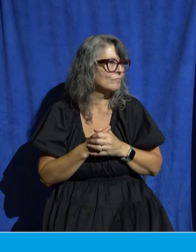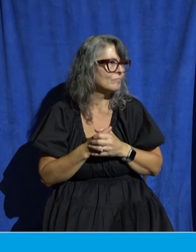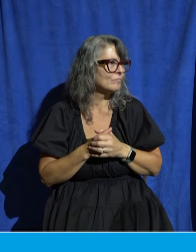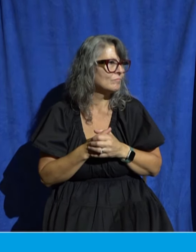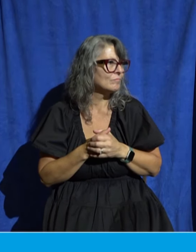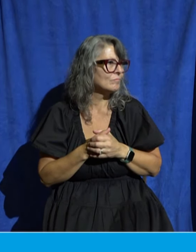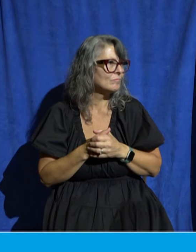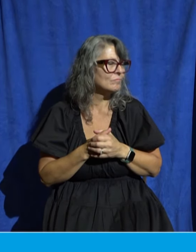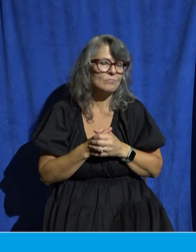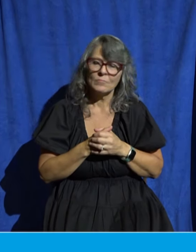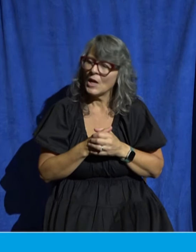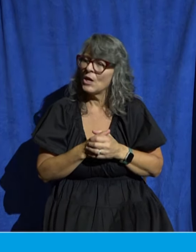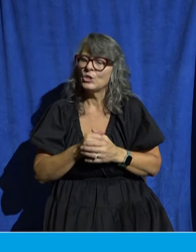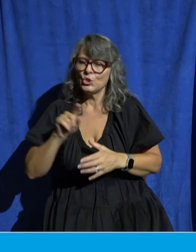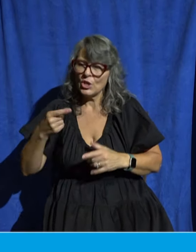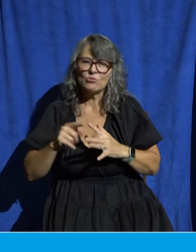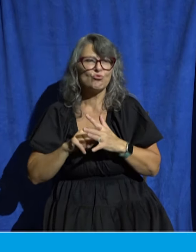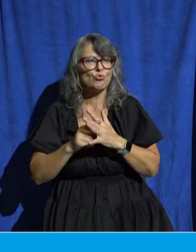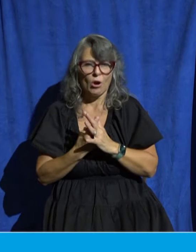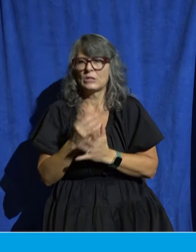need just start somewhere and